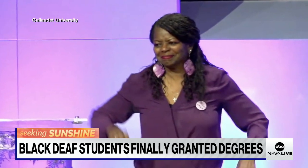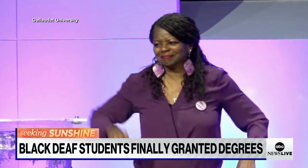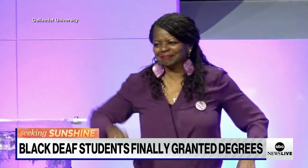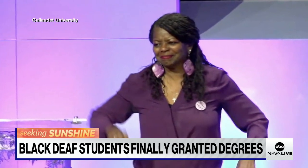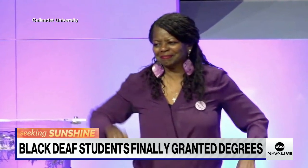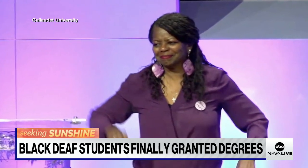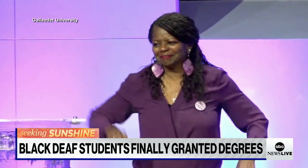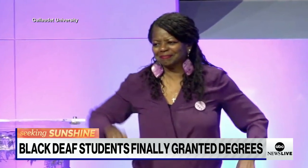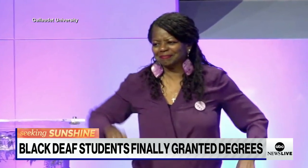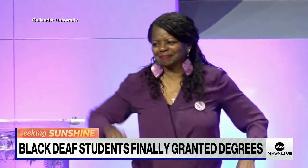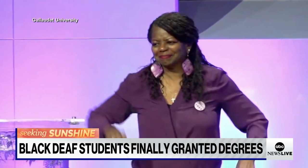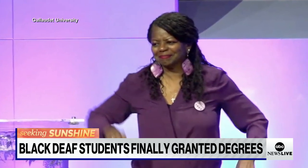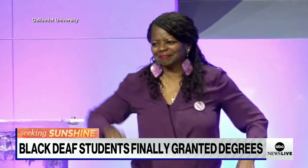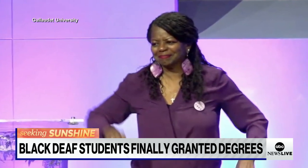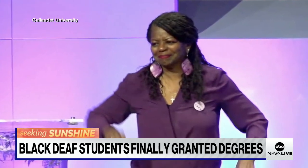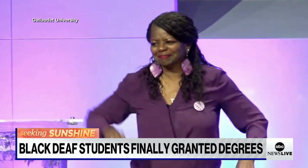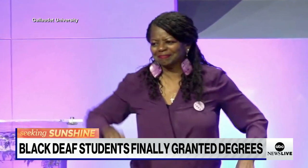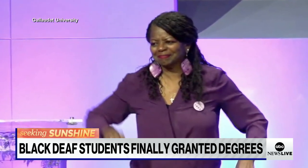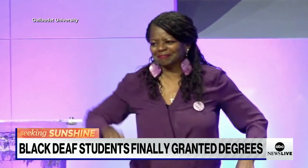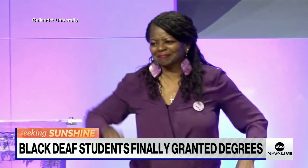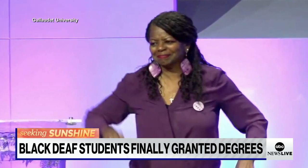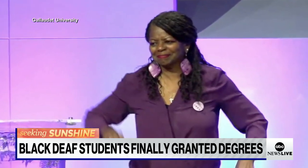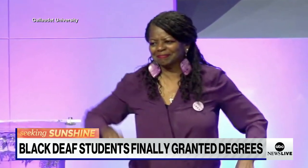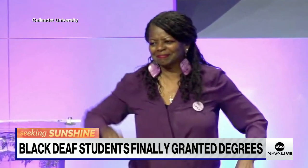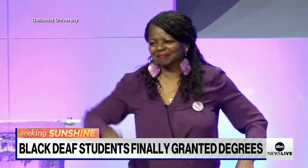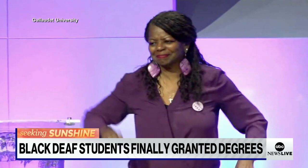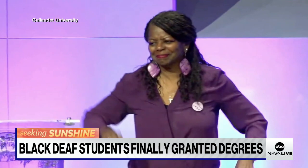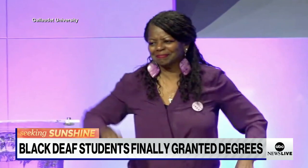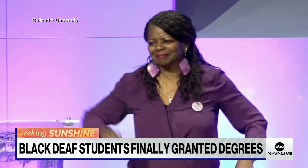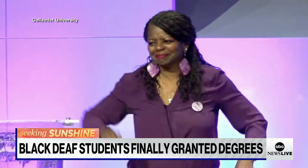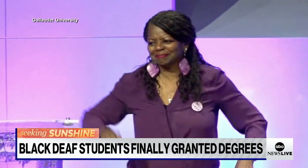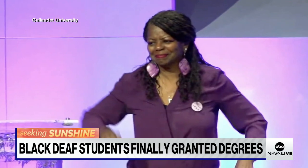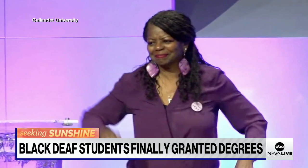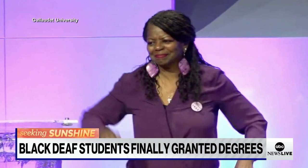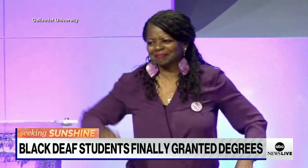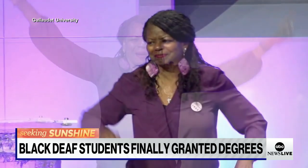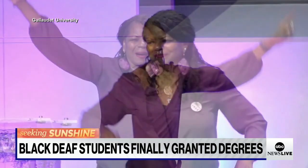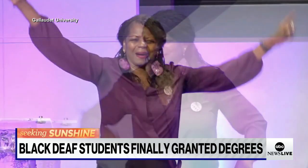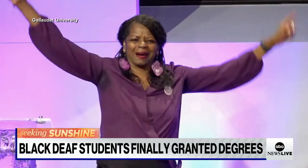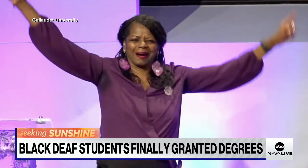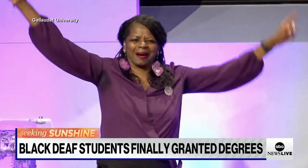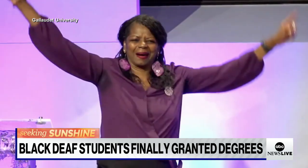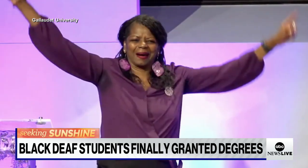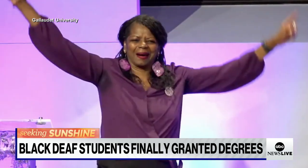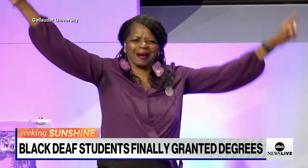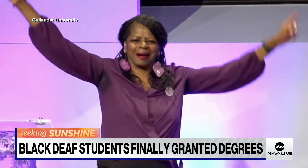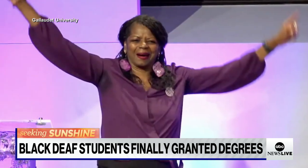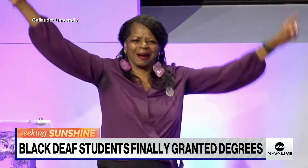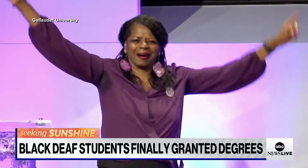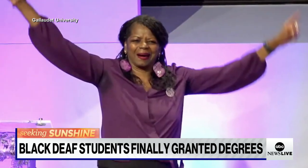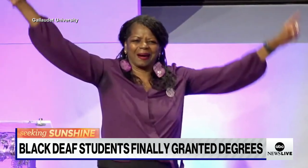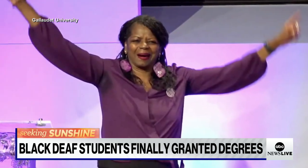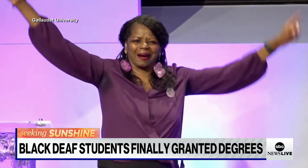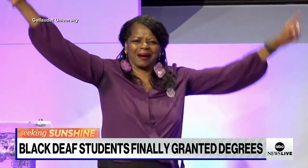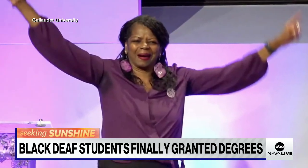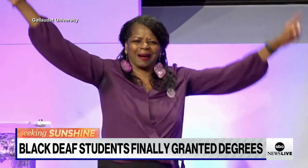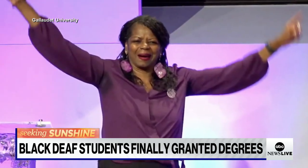Carolyn McCaskill not only received the Deaf Humanitarian Award for her contributions to Deaf Civil Rights, but she now leads Gallaudet's